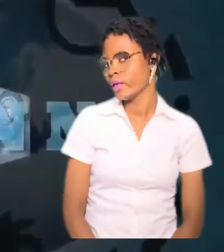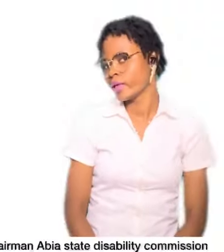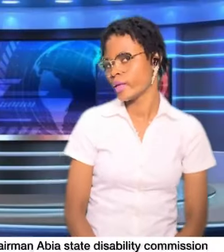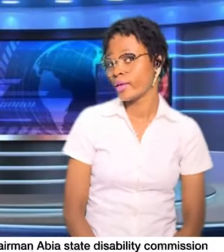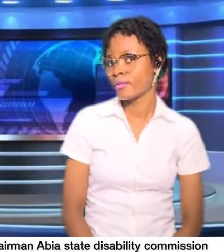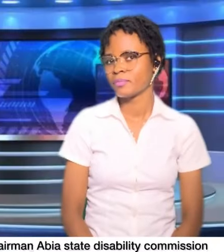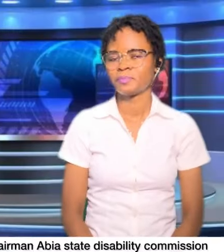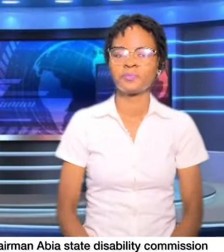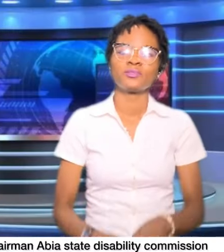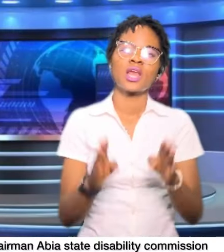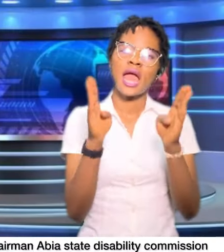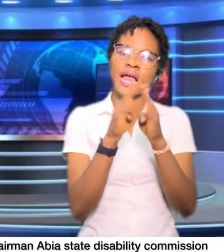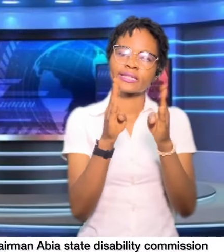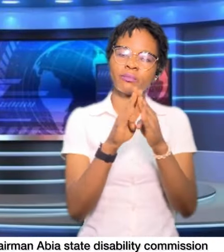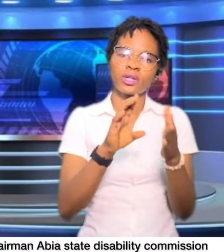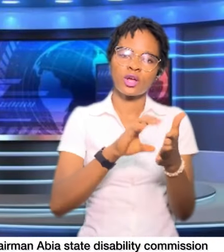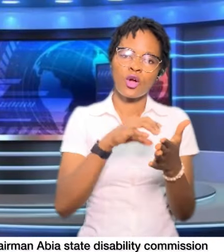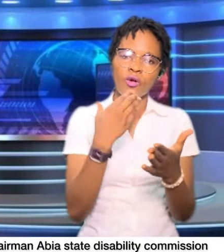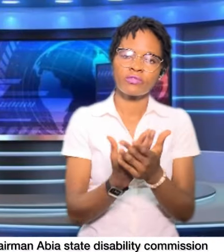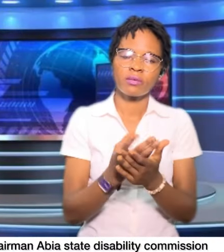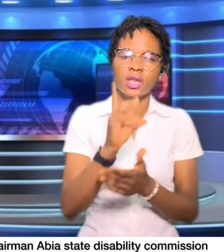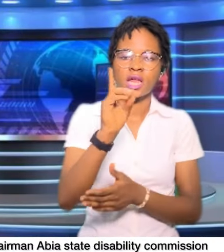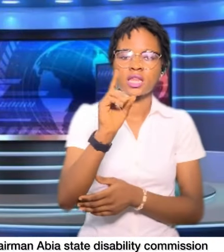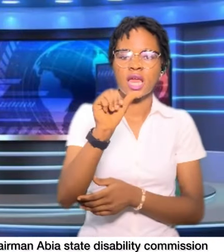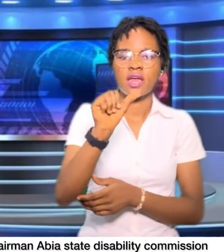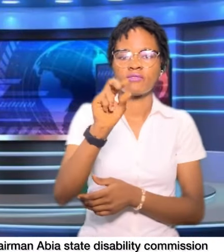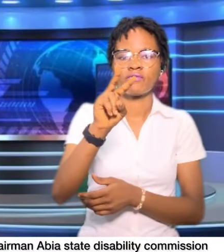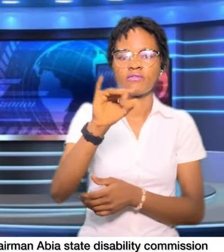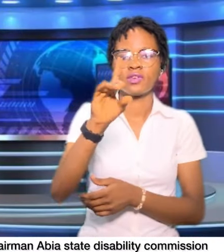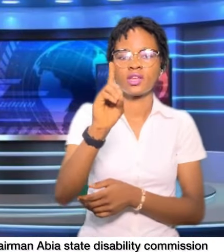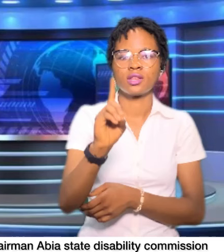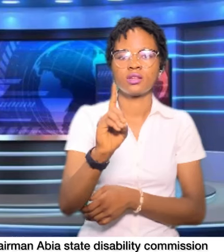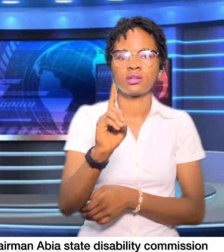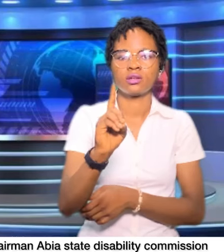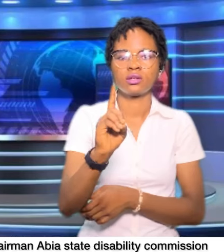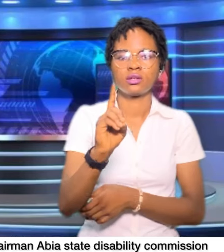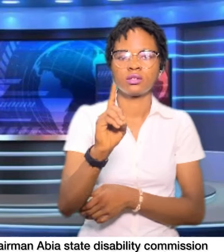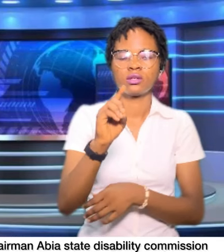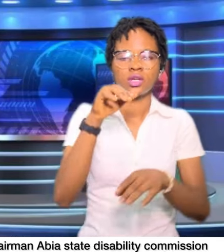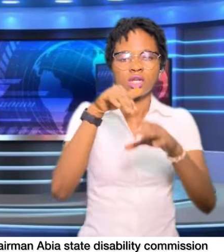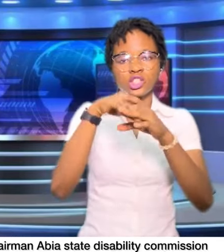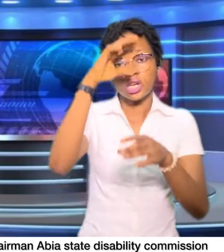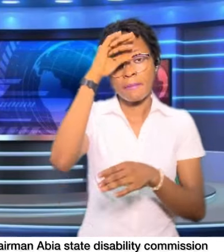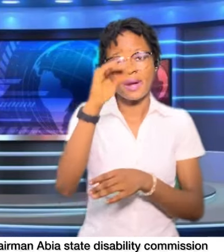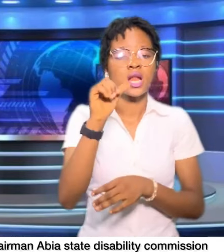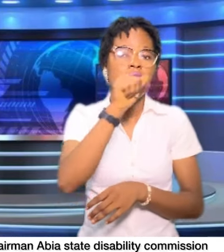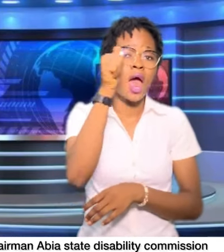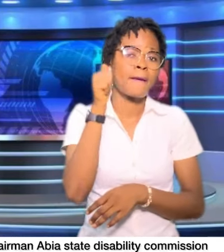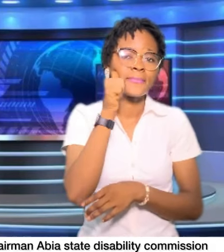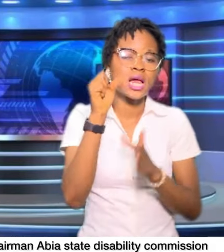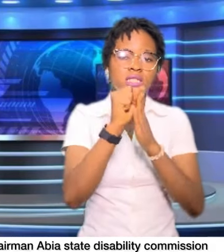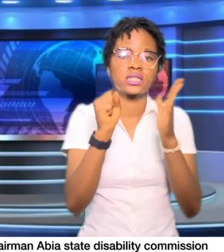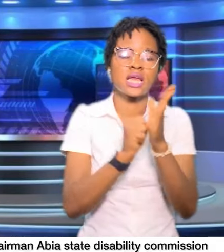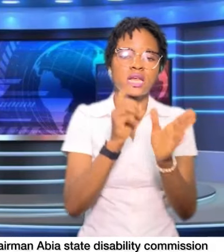The Assembly confirms David Ayaele, Chairman of the Abia State Disability